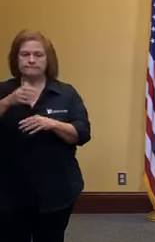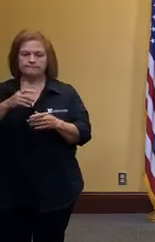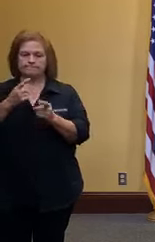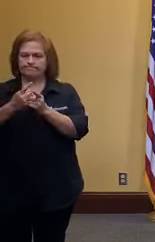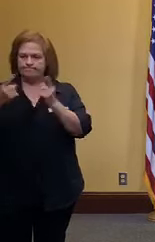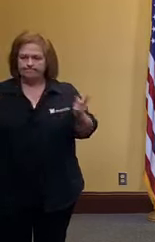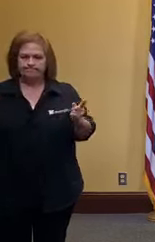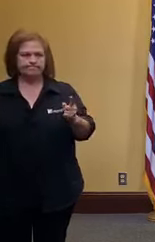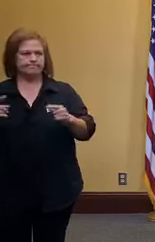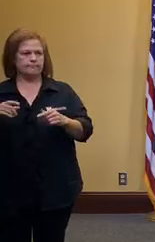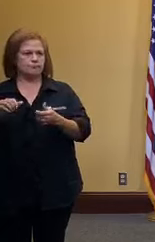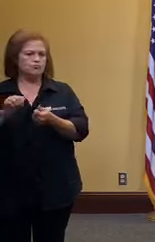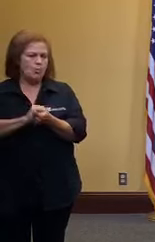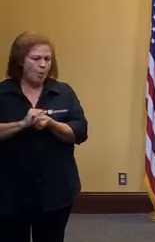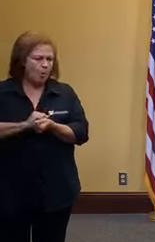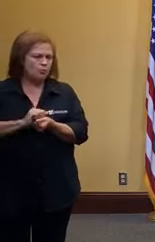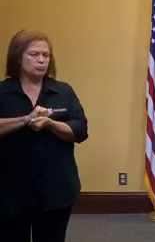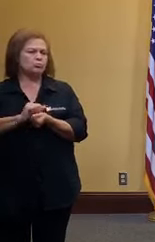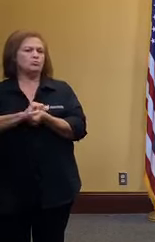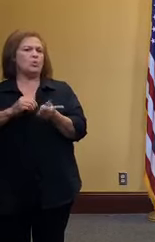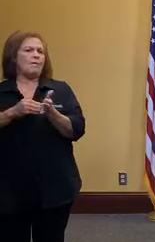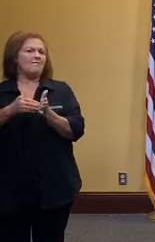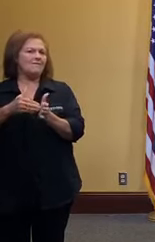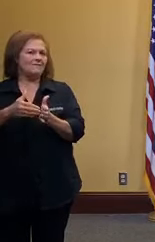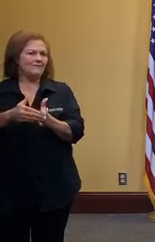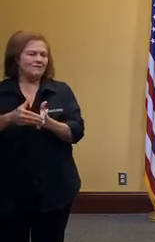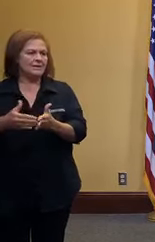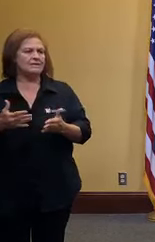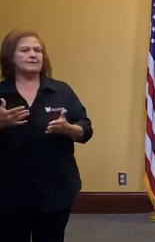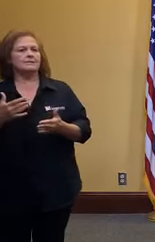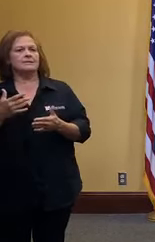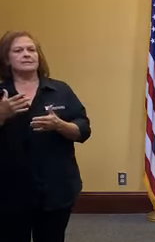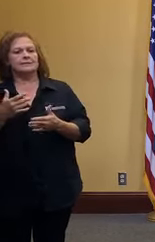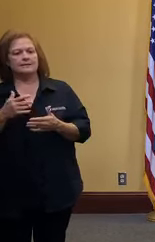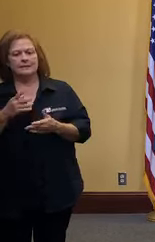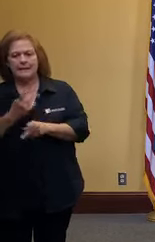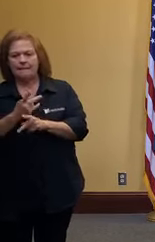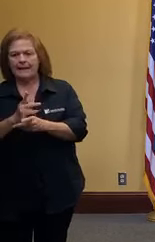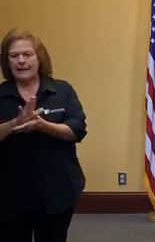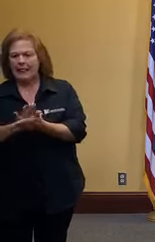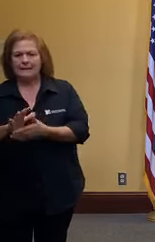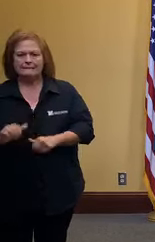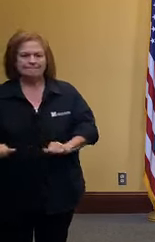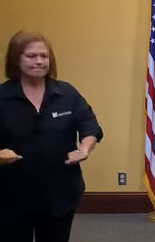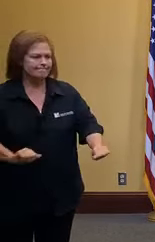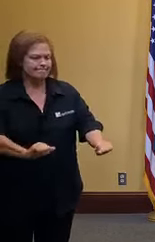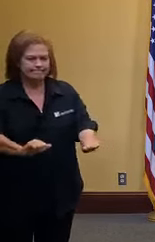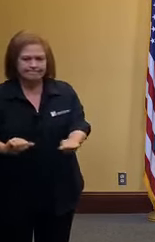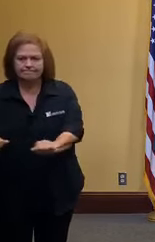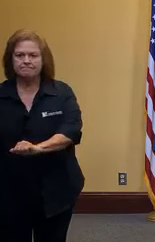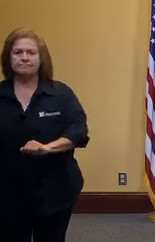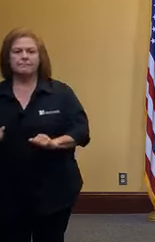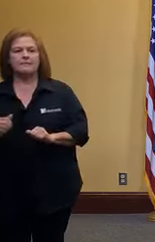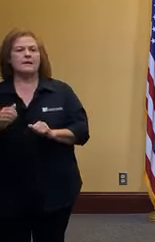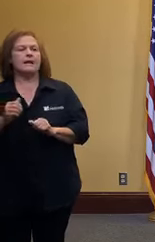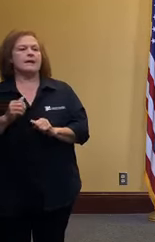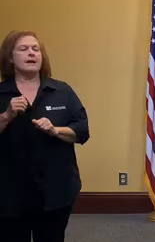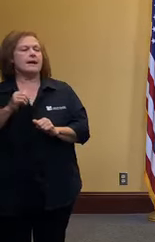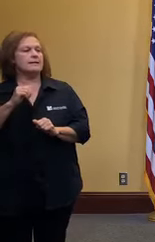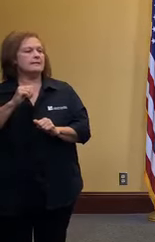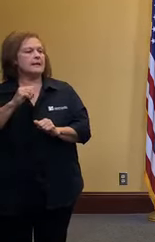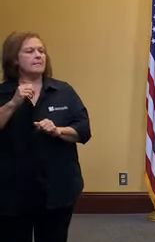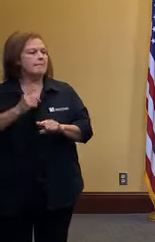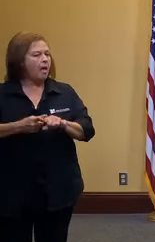each other washing our hands open often frequently disinfecting service surfaces and not